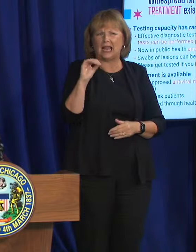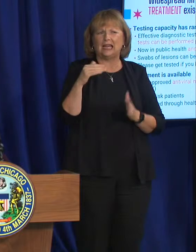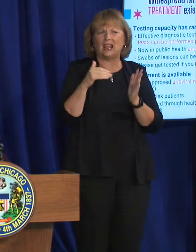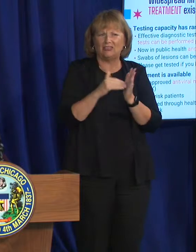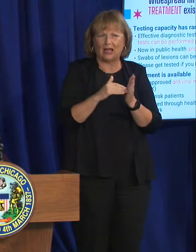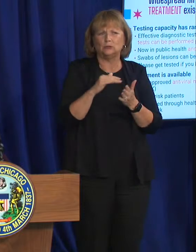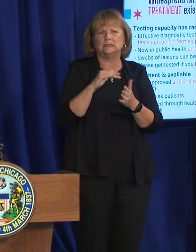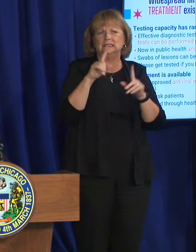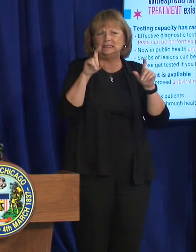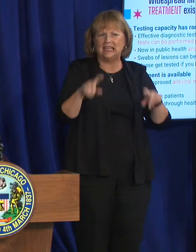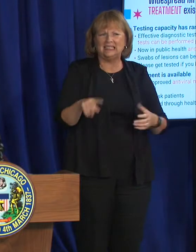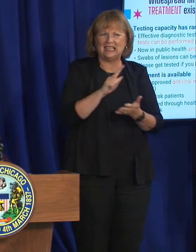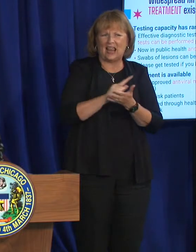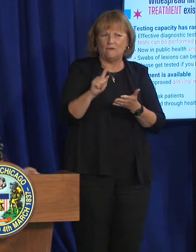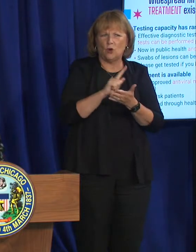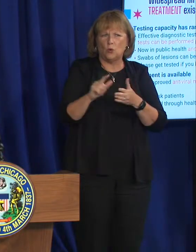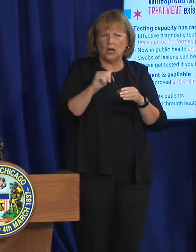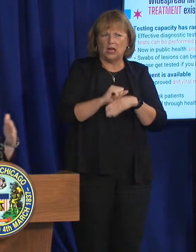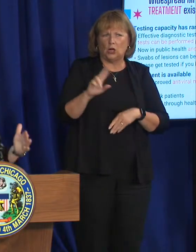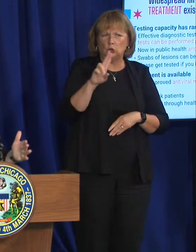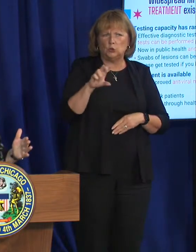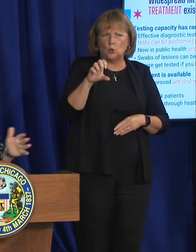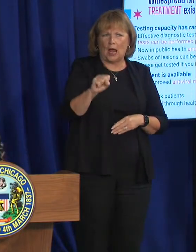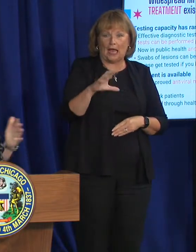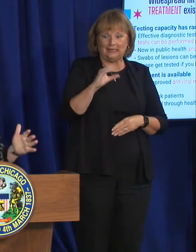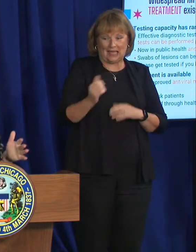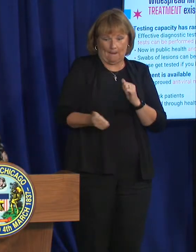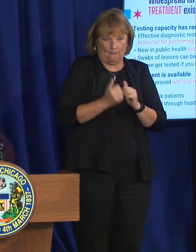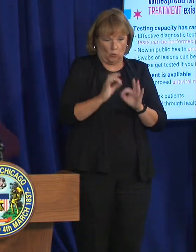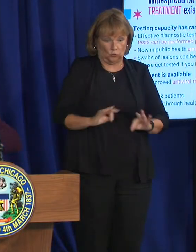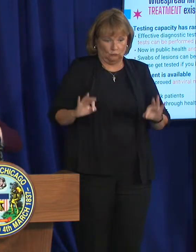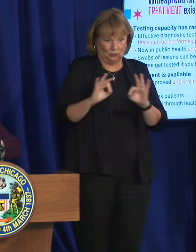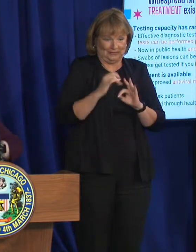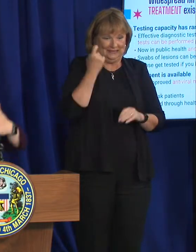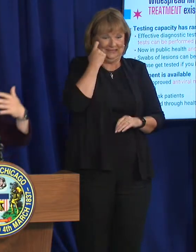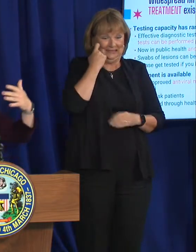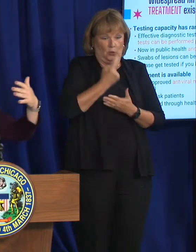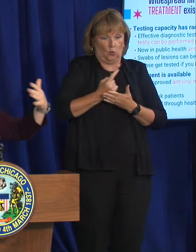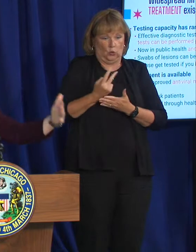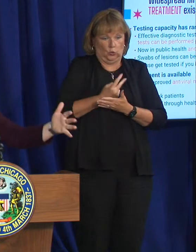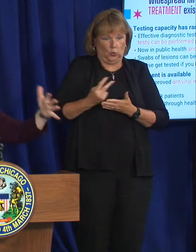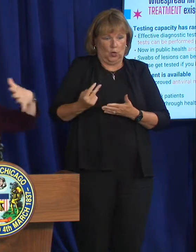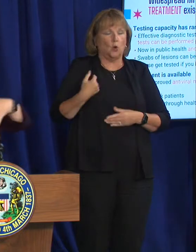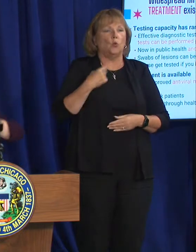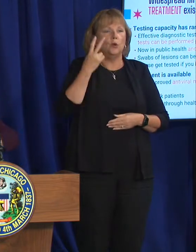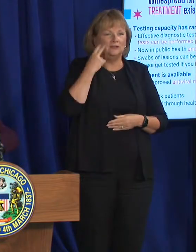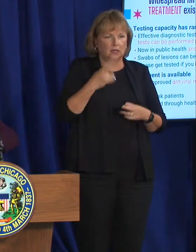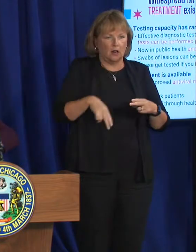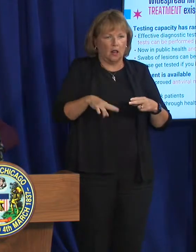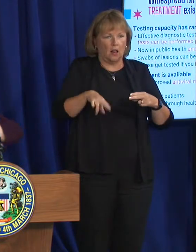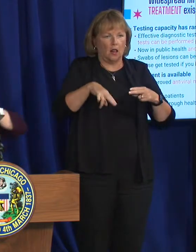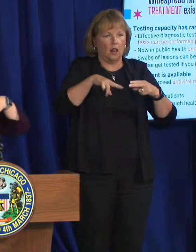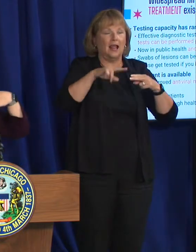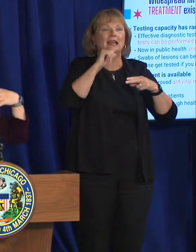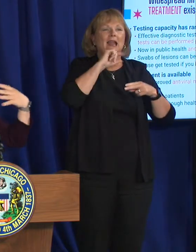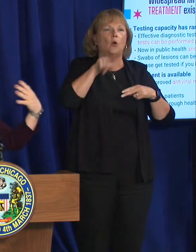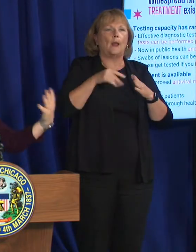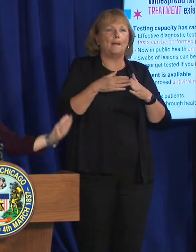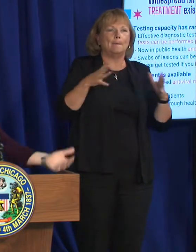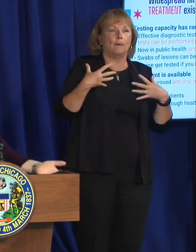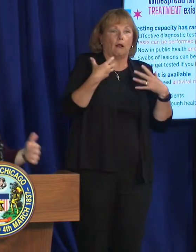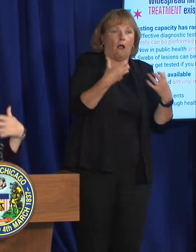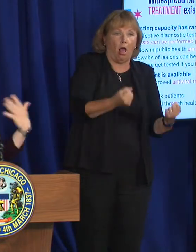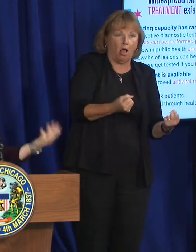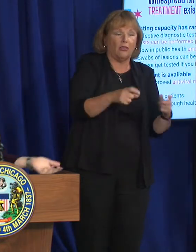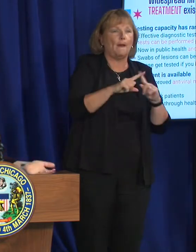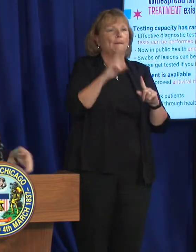every week across the country. And importantly, in the last couple of weeks, we've seen this expand, not just to public health labs, but